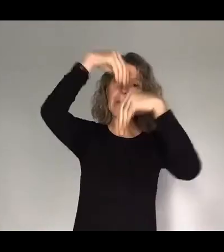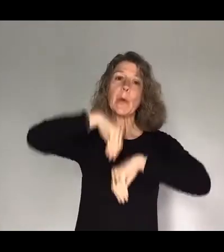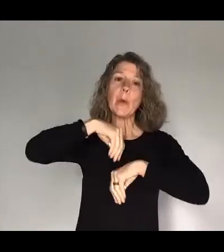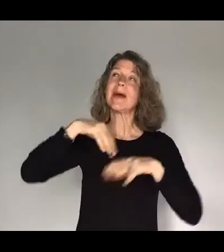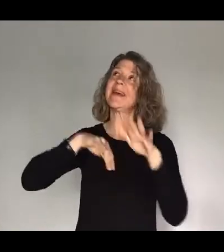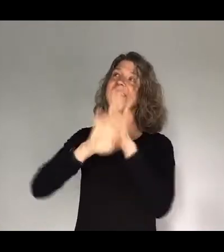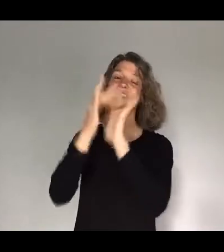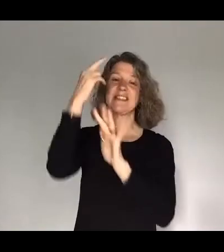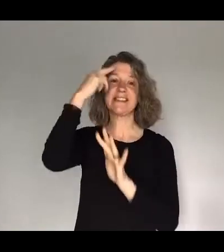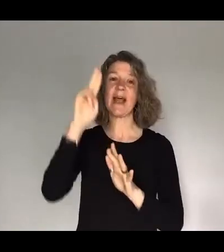Amen.